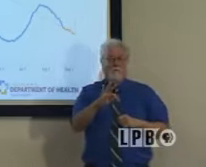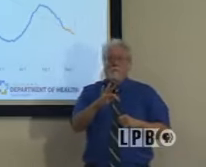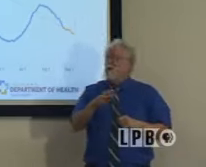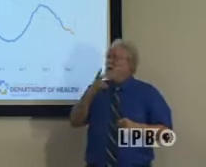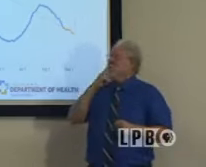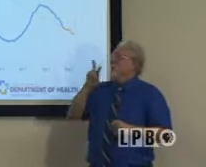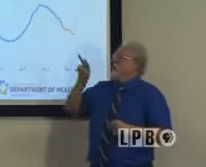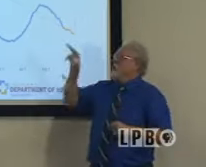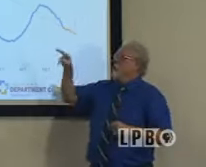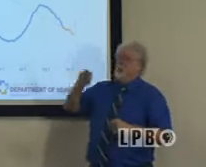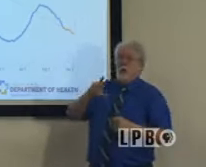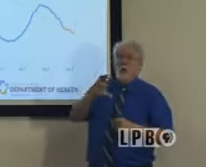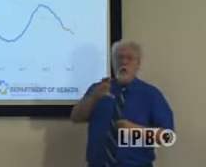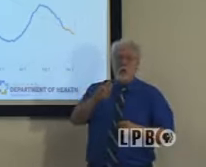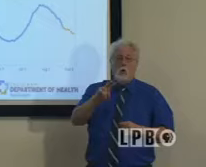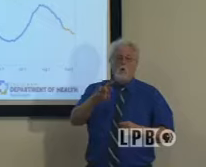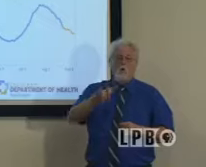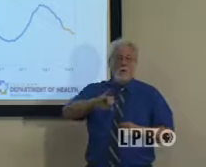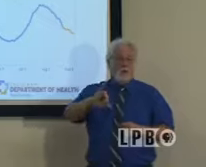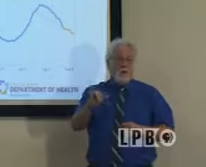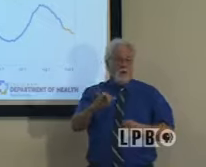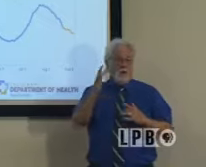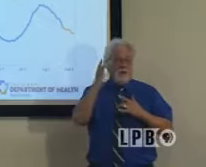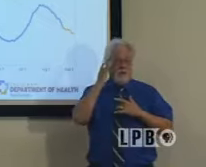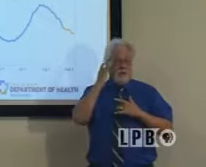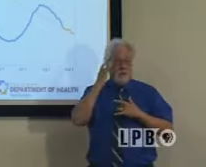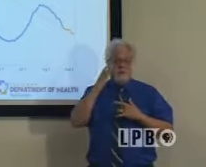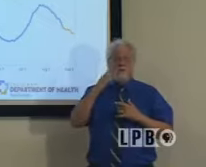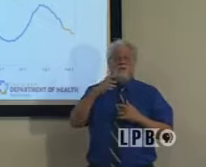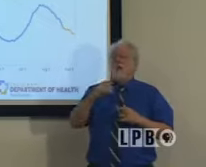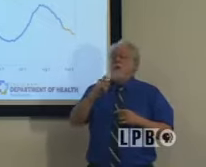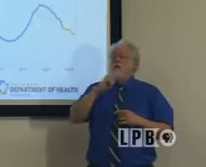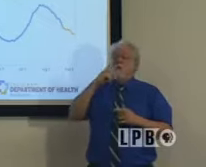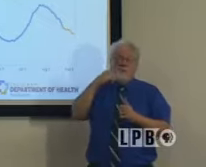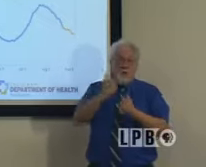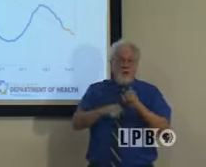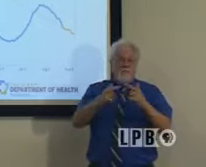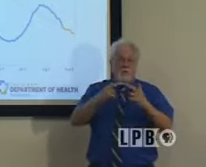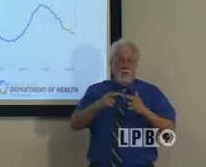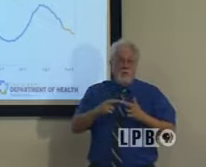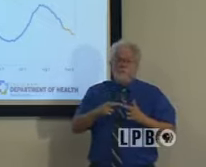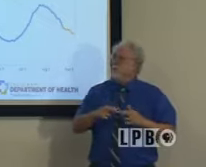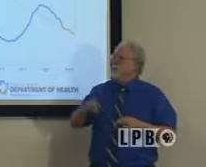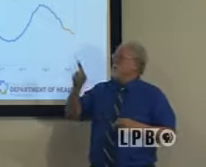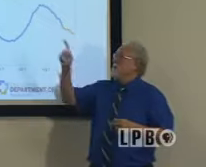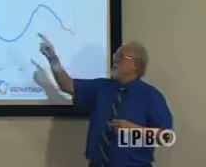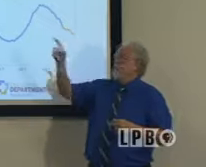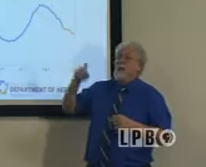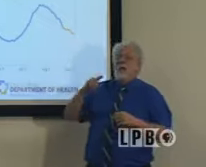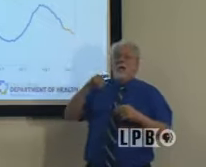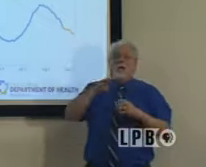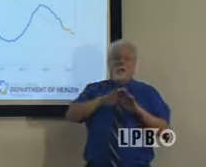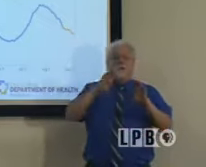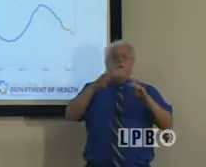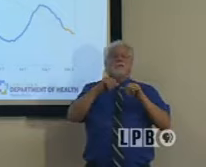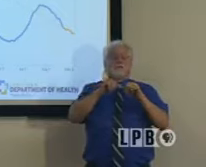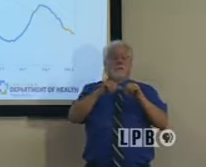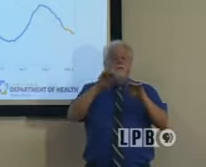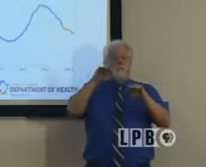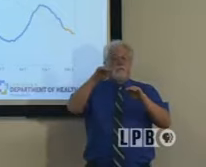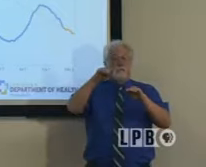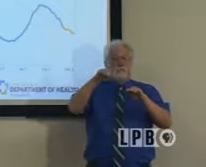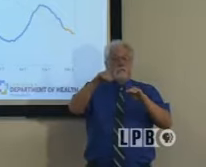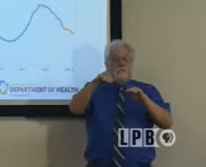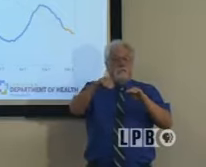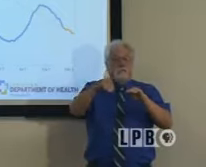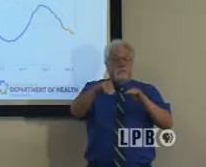see is when you look at the COVID-like illness graph, and this is true for every region in the state, COVID-like illness has been on a steady decline, especially since